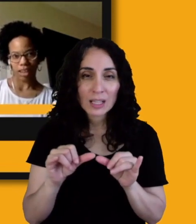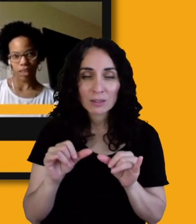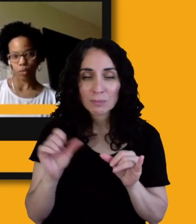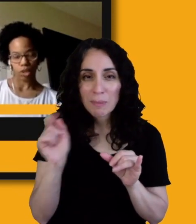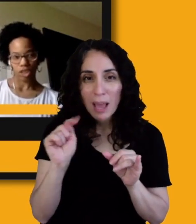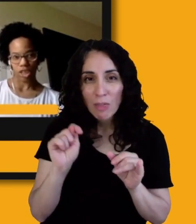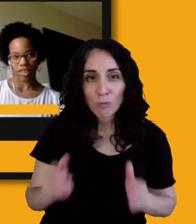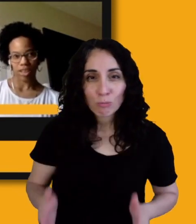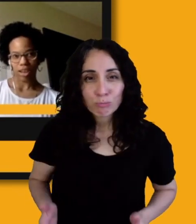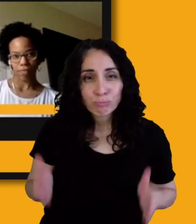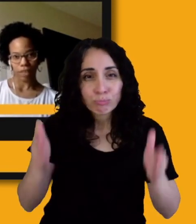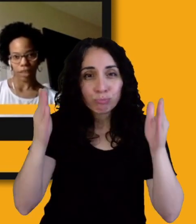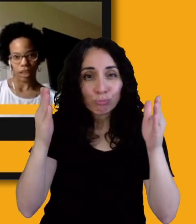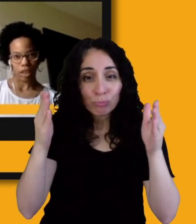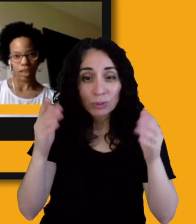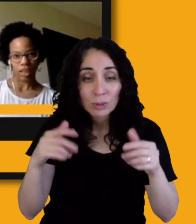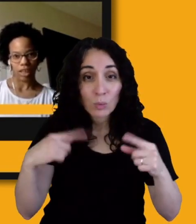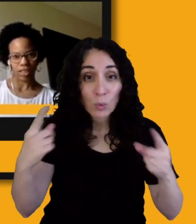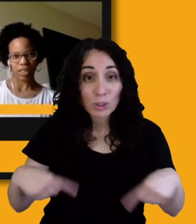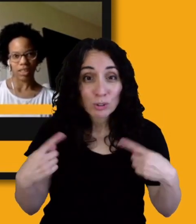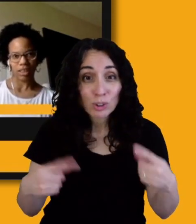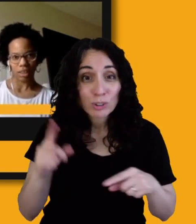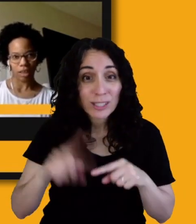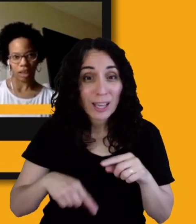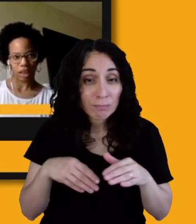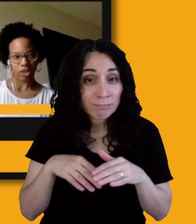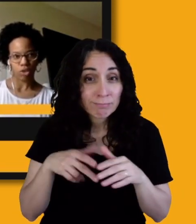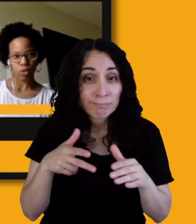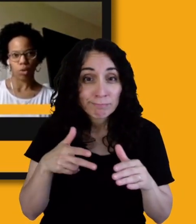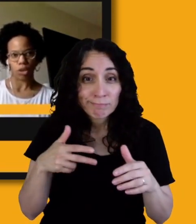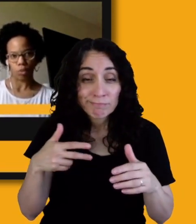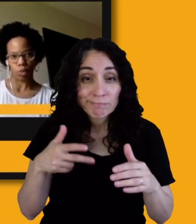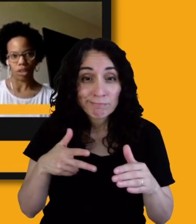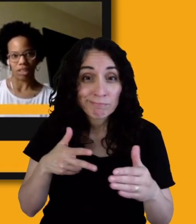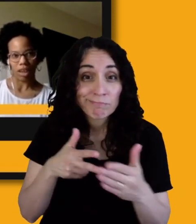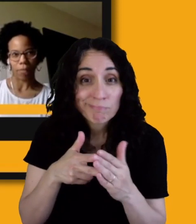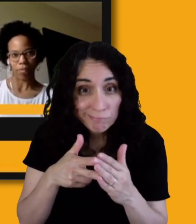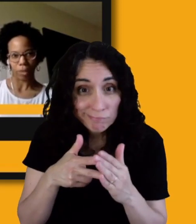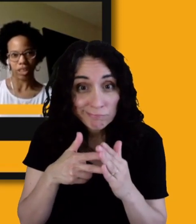wheelchairs cannot fit in, it's limiting to only one type of person.